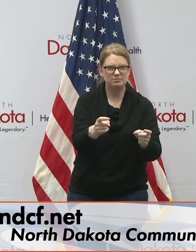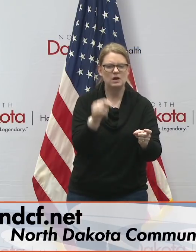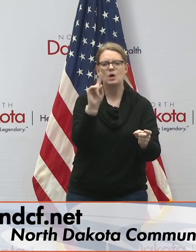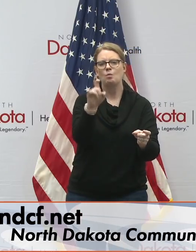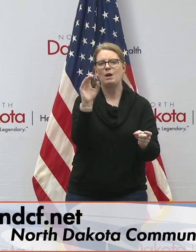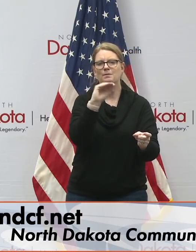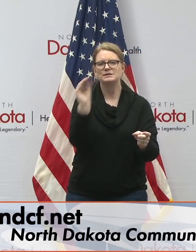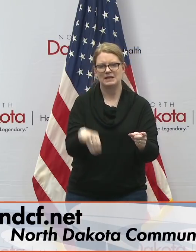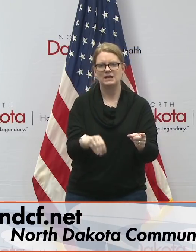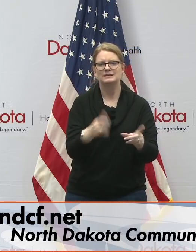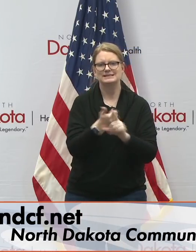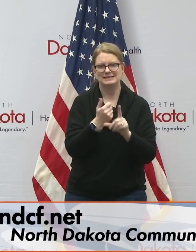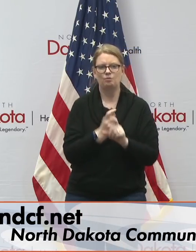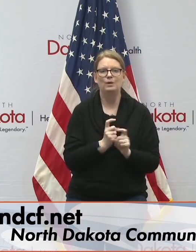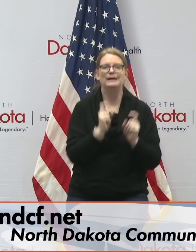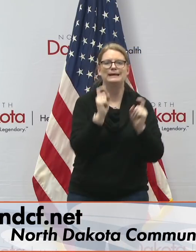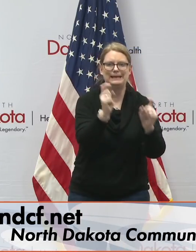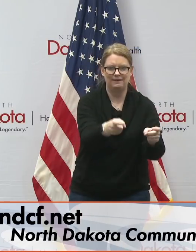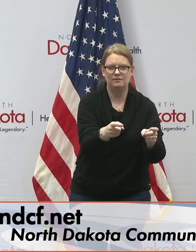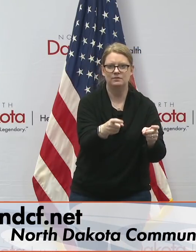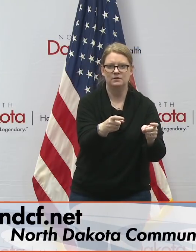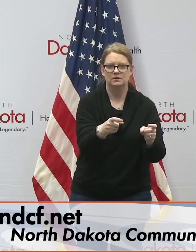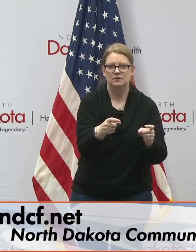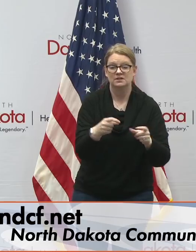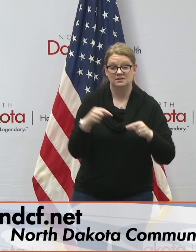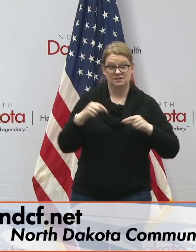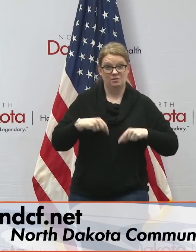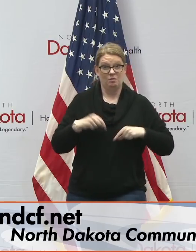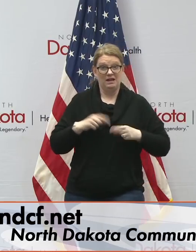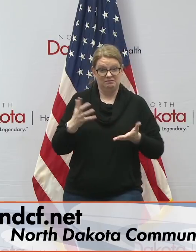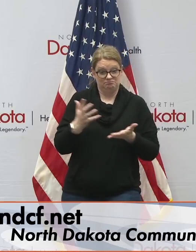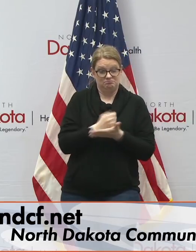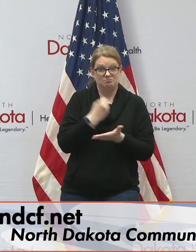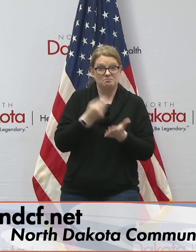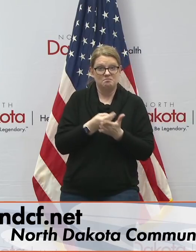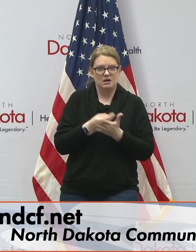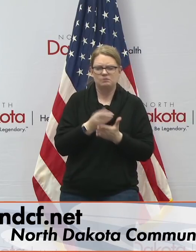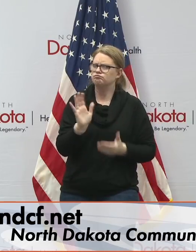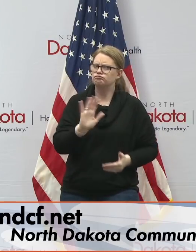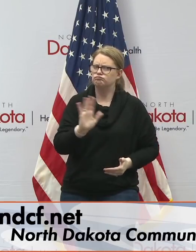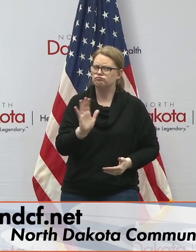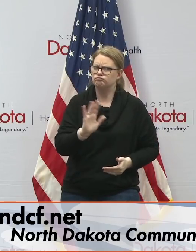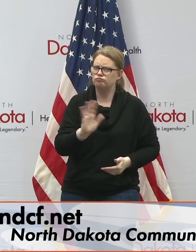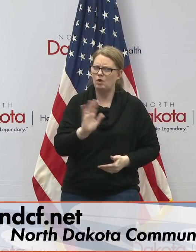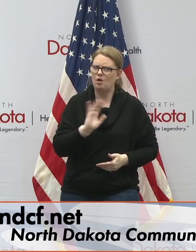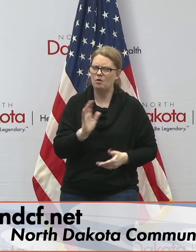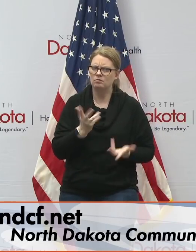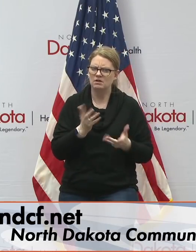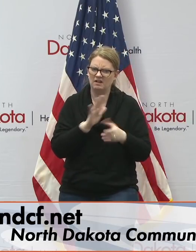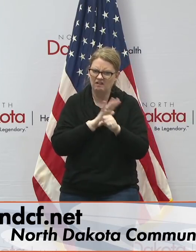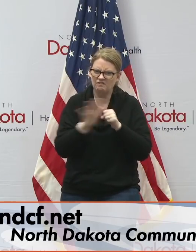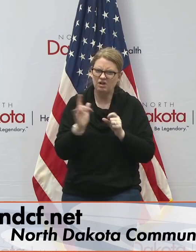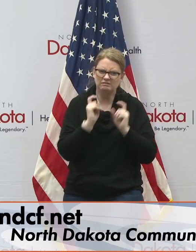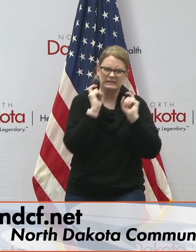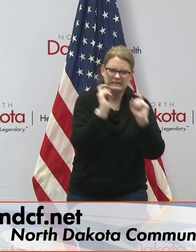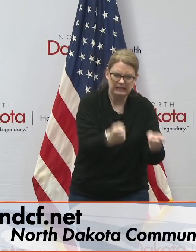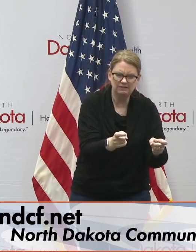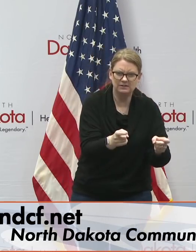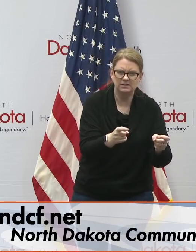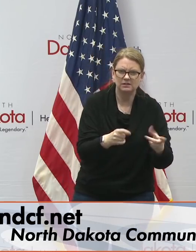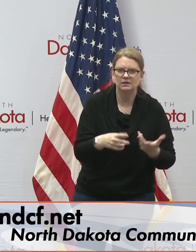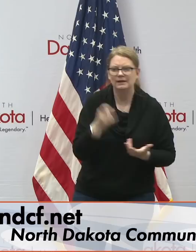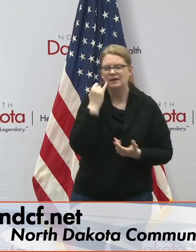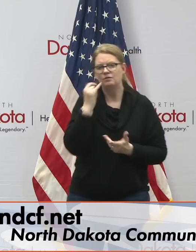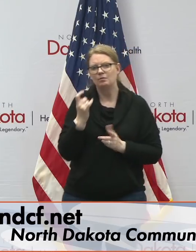response effort the north dakota community foundation will take no expenses from your gift if you have questions or would like to donate other financial